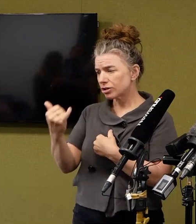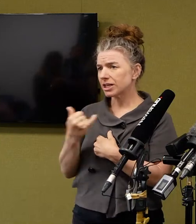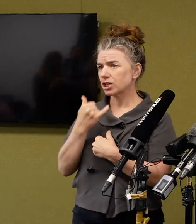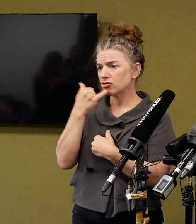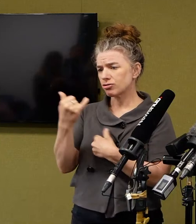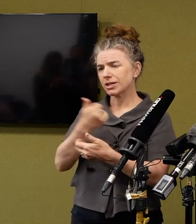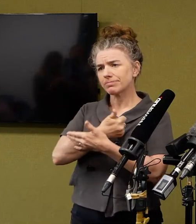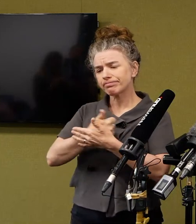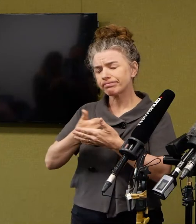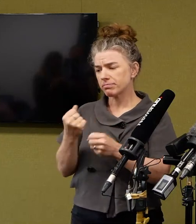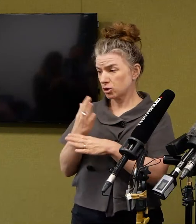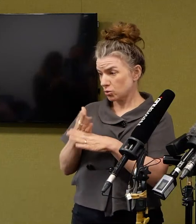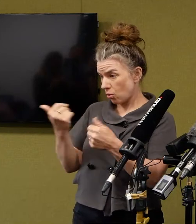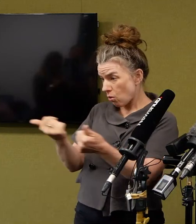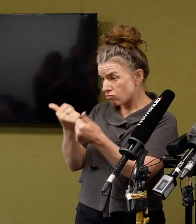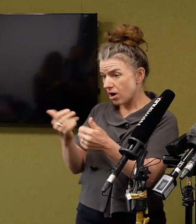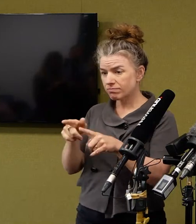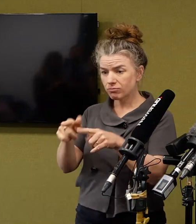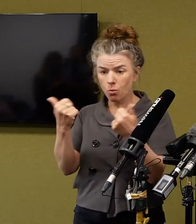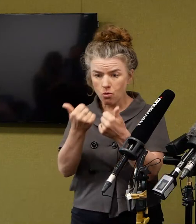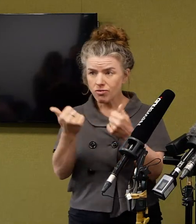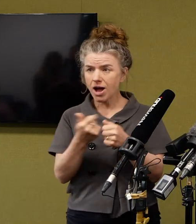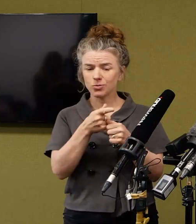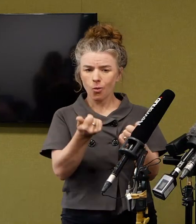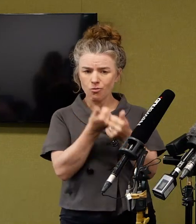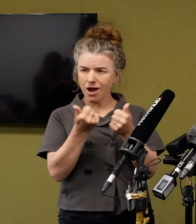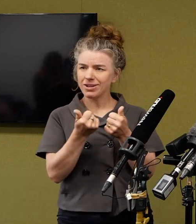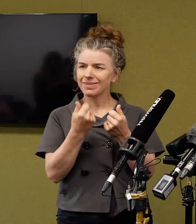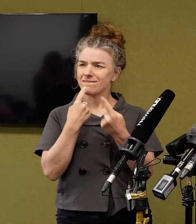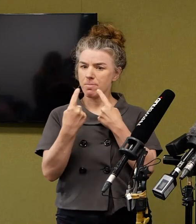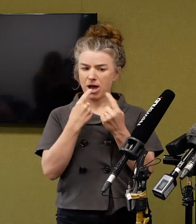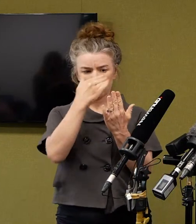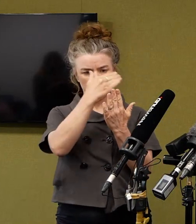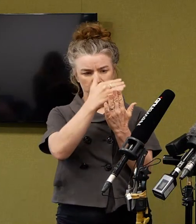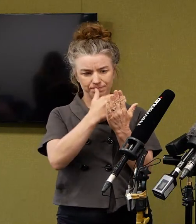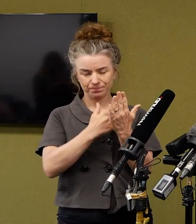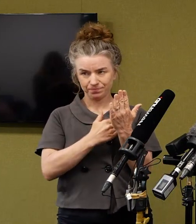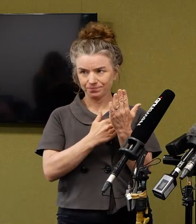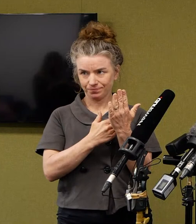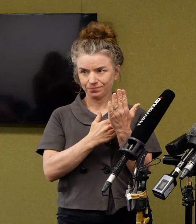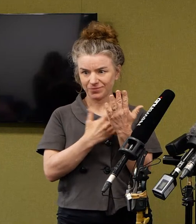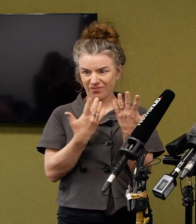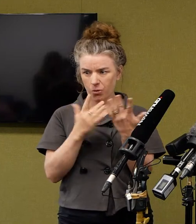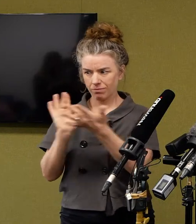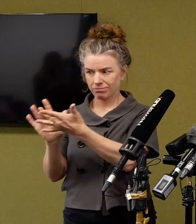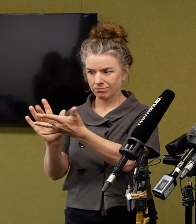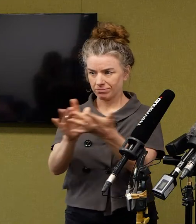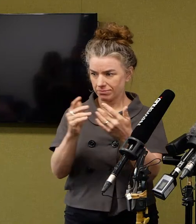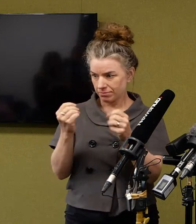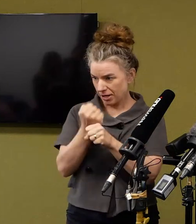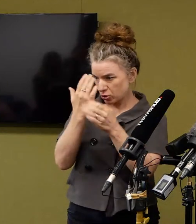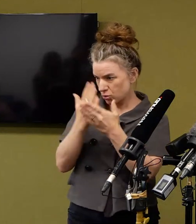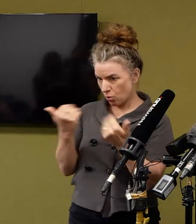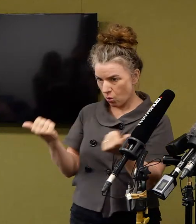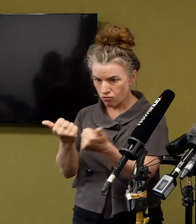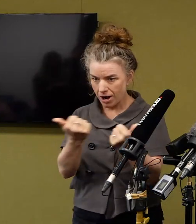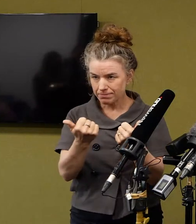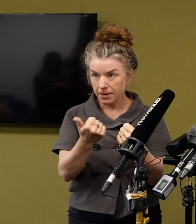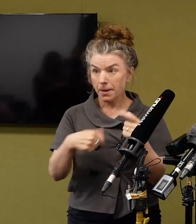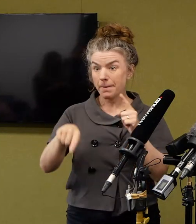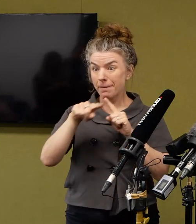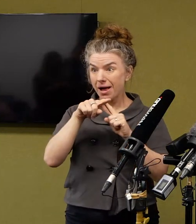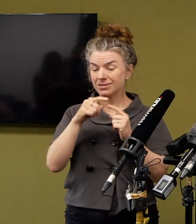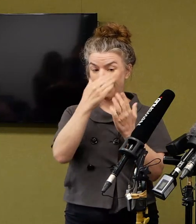-being and welfare are being looked after. The second is it does help with our overall public health efforts to